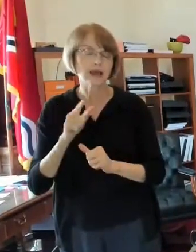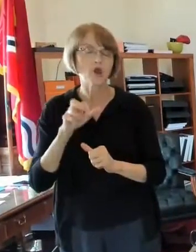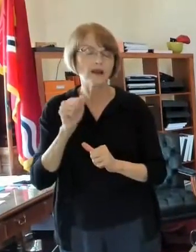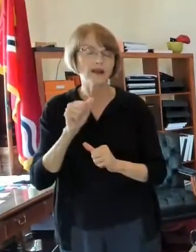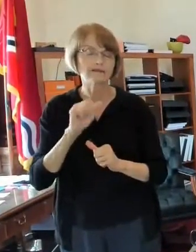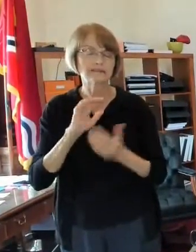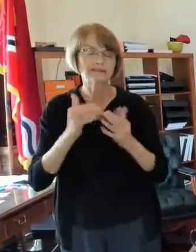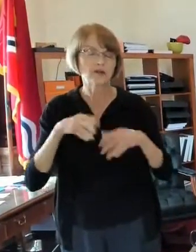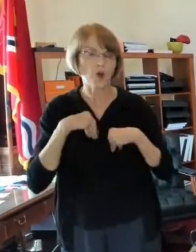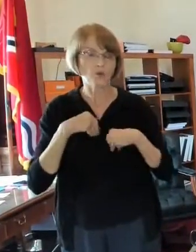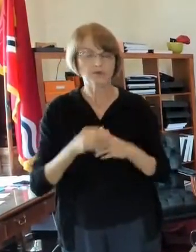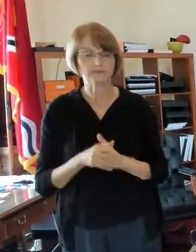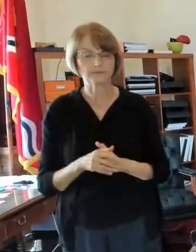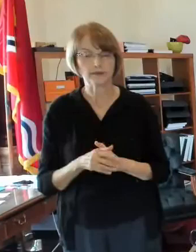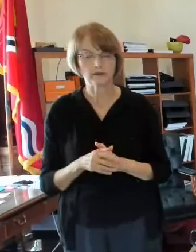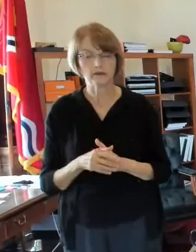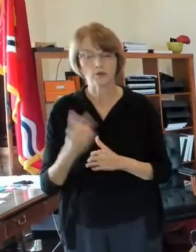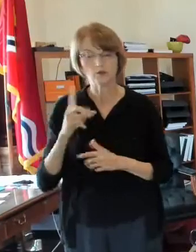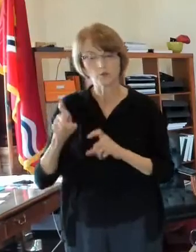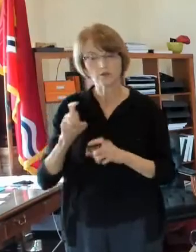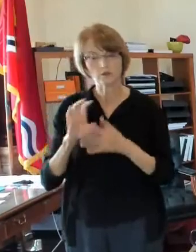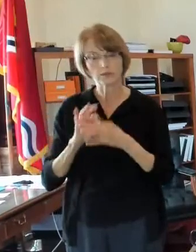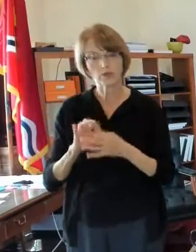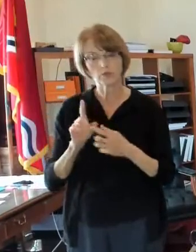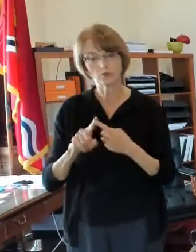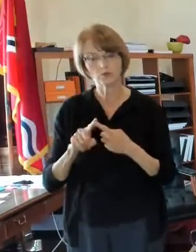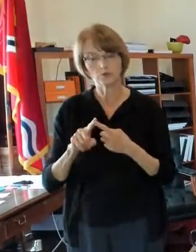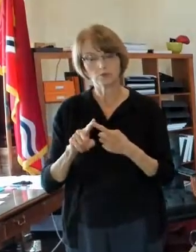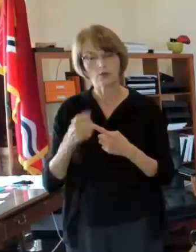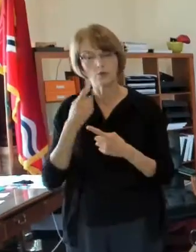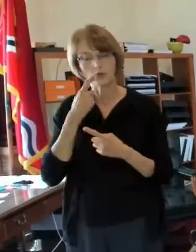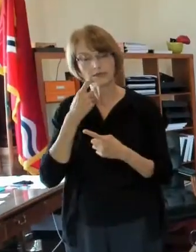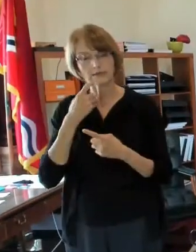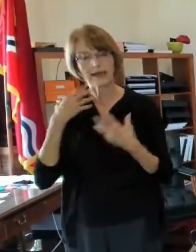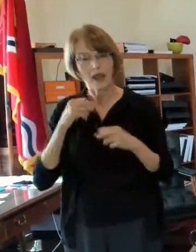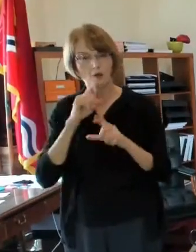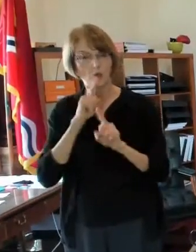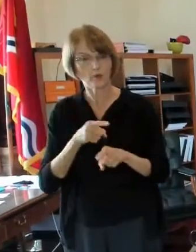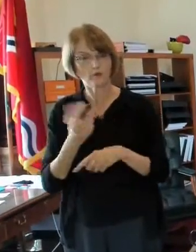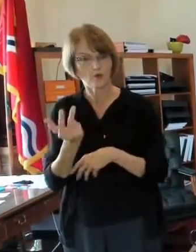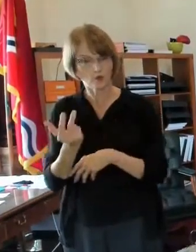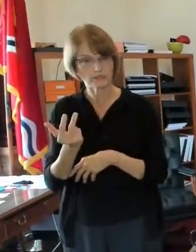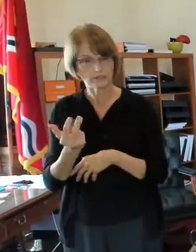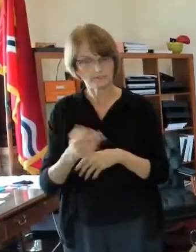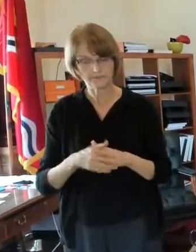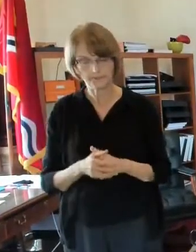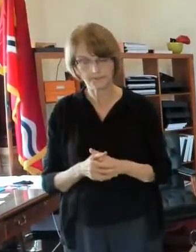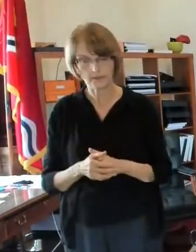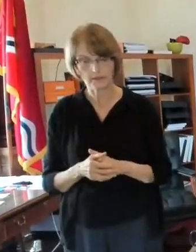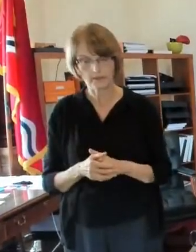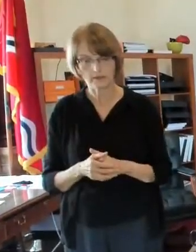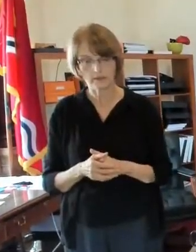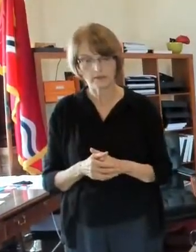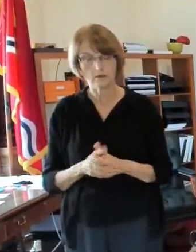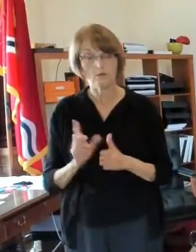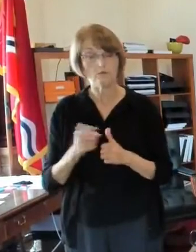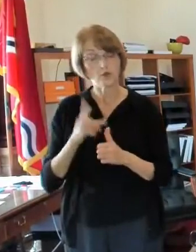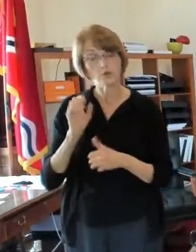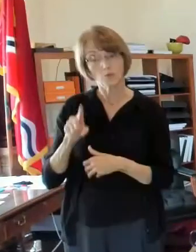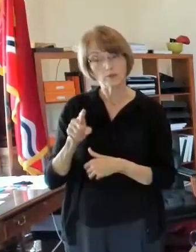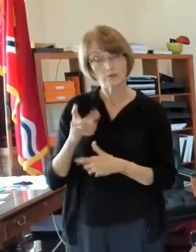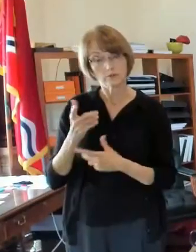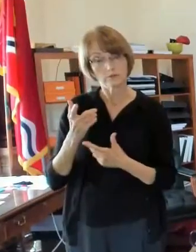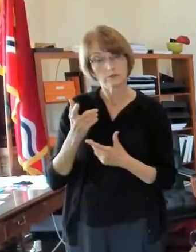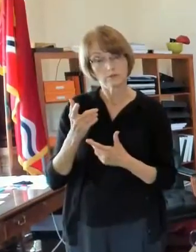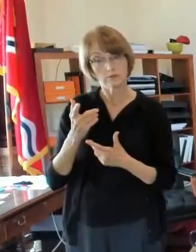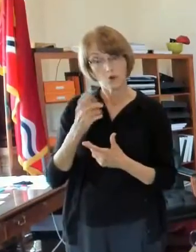uh we got a couple of questions on the most recent health order a couple questions um one does it apply to restaurants